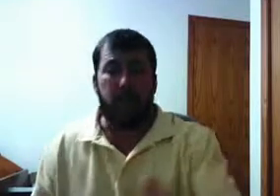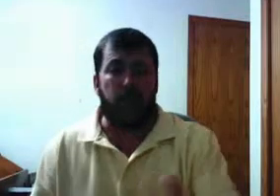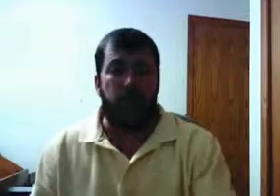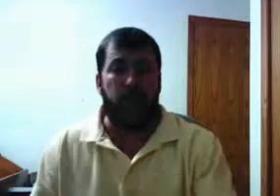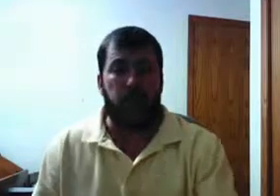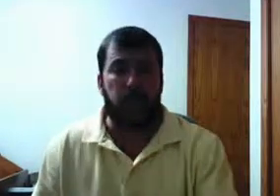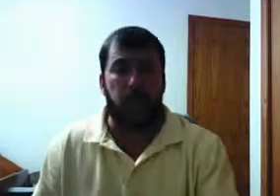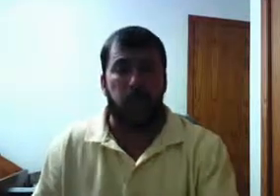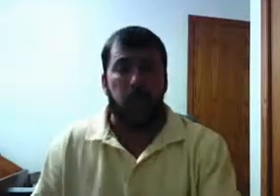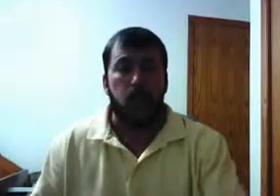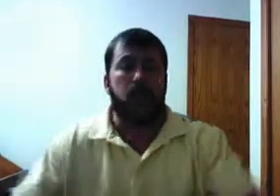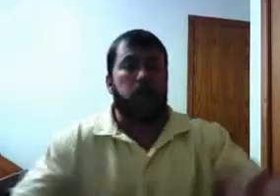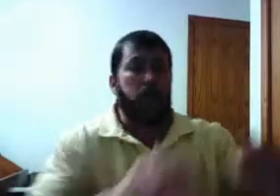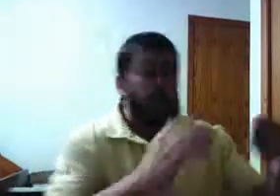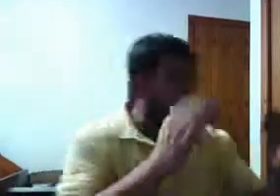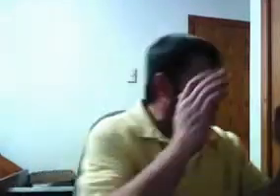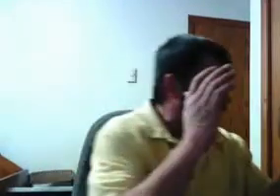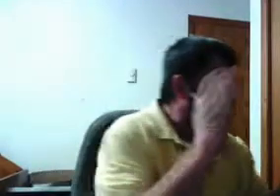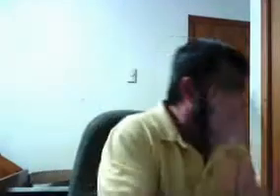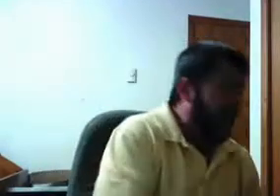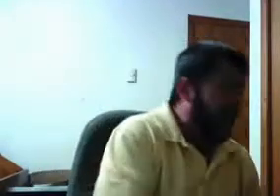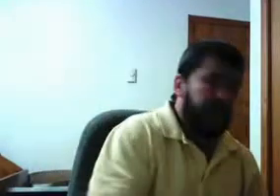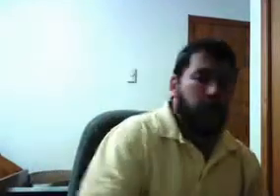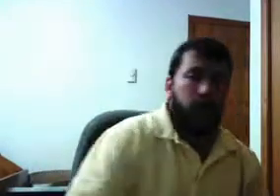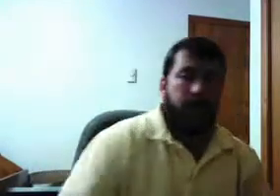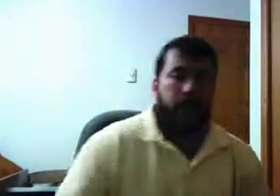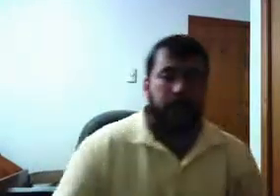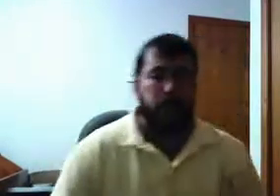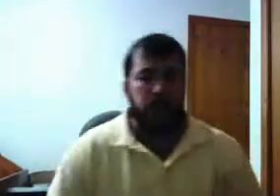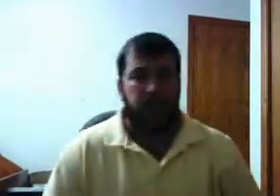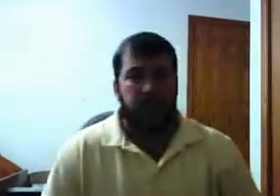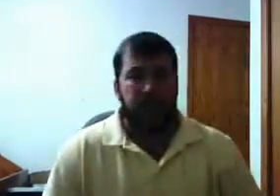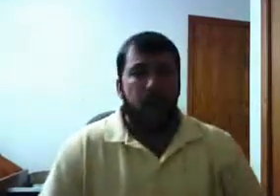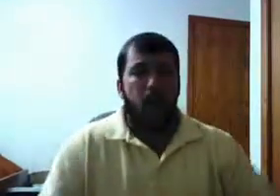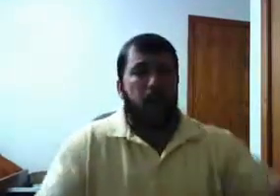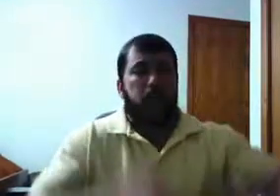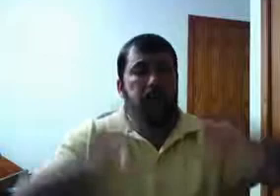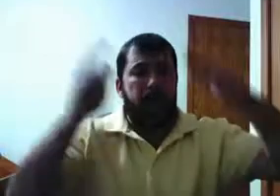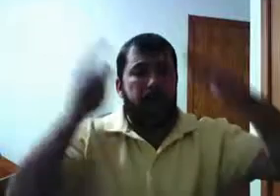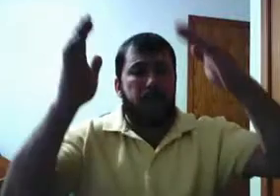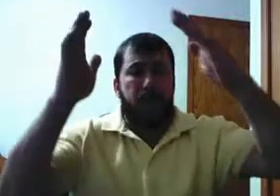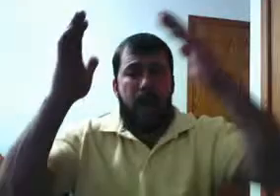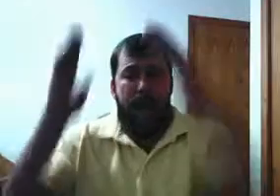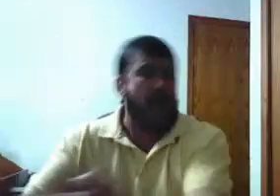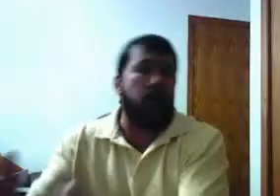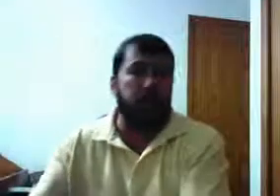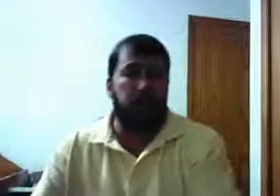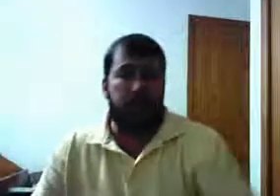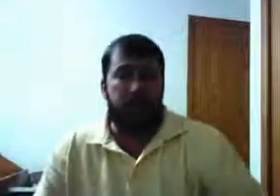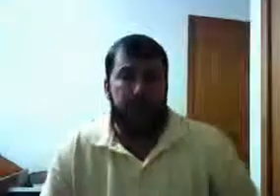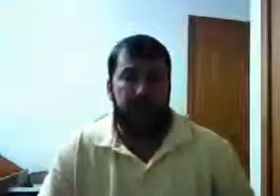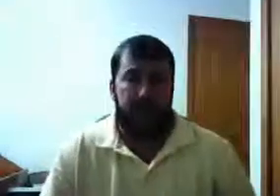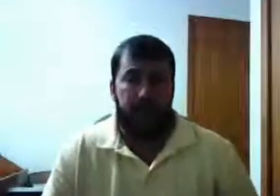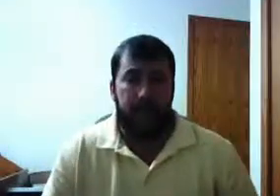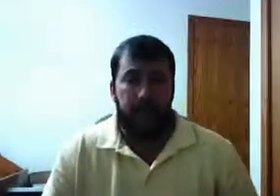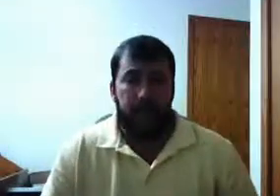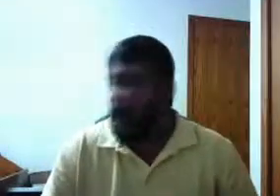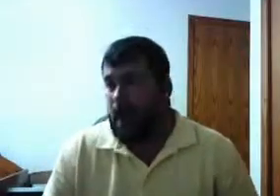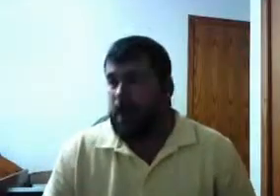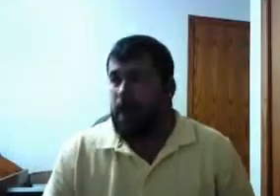salvation. You're either justified by faith. Glory to God through Jesus Christ. Or you're condemned to hell through living for Satan. And I didn't mean to